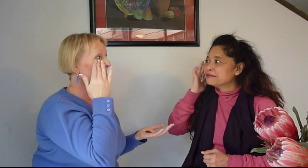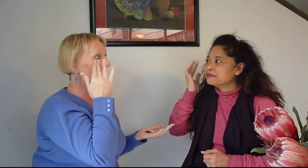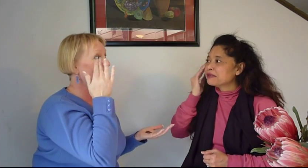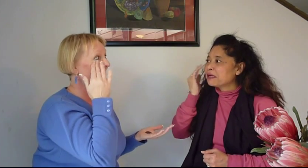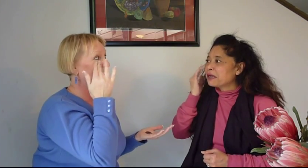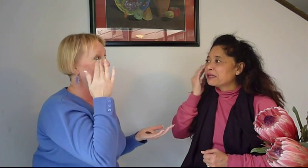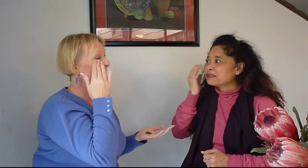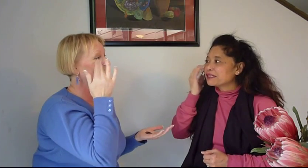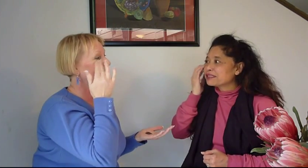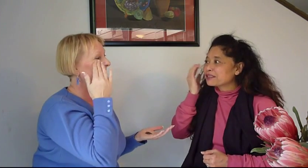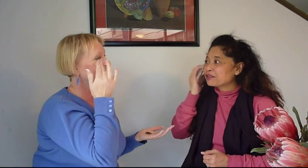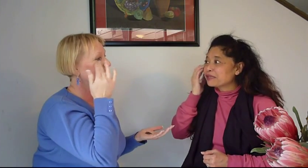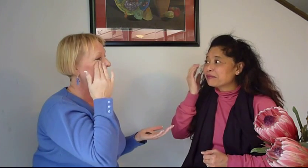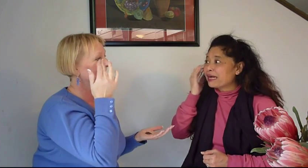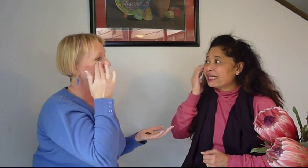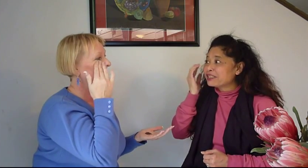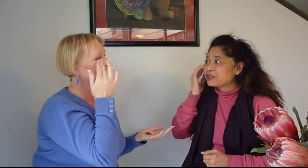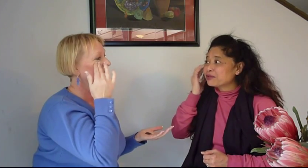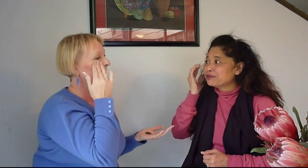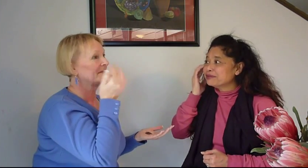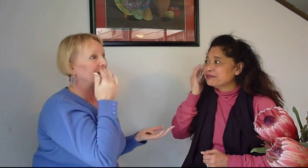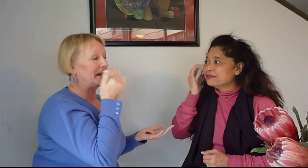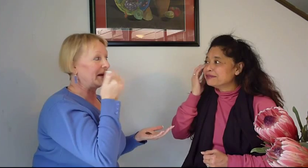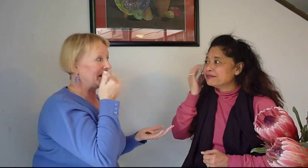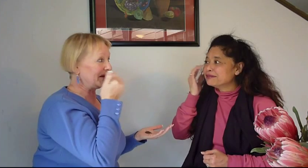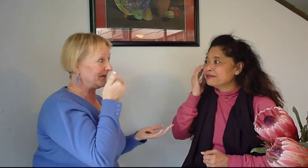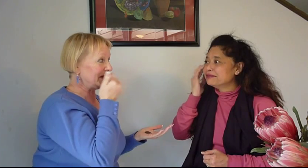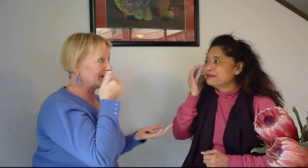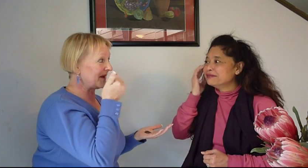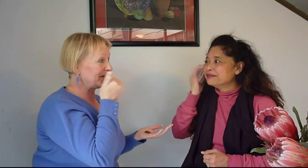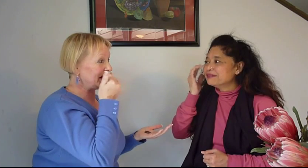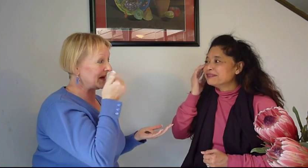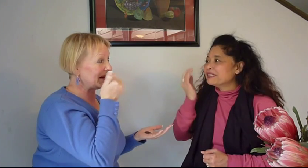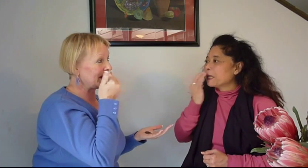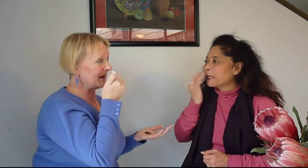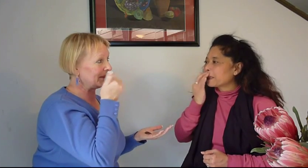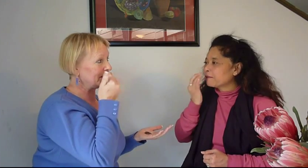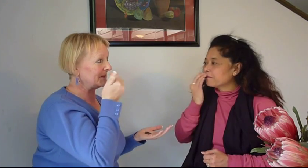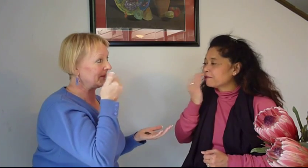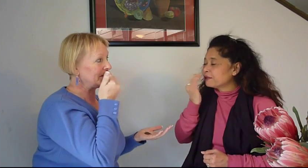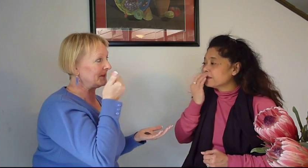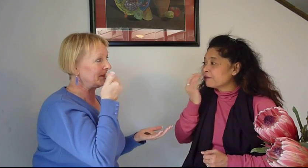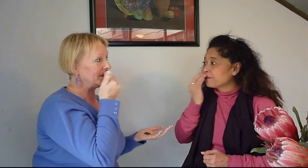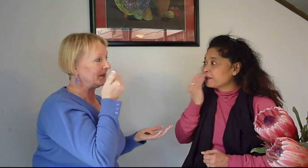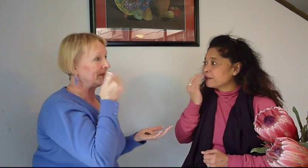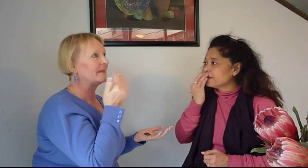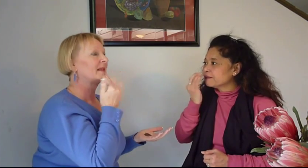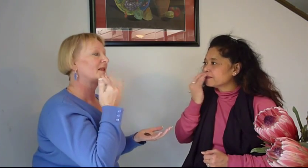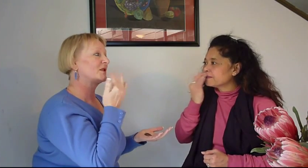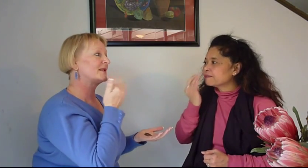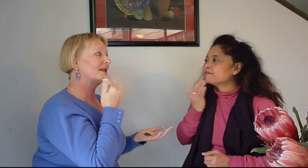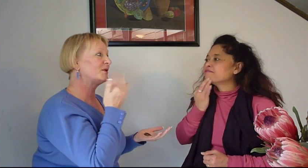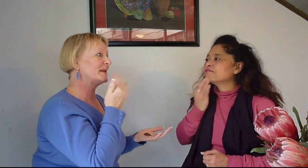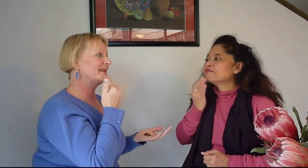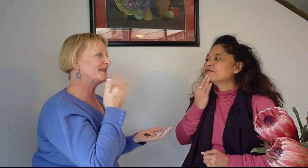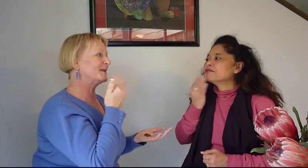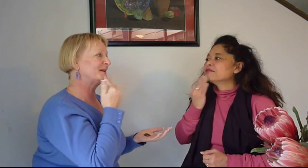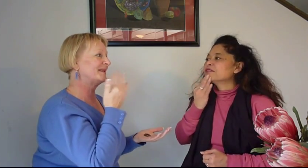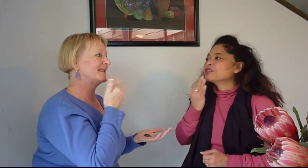in my hand soon that's going to be in my hand soon and I can feel that fear and I can feel that fear just a little bit still just